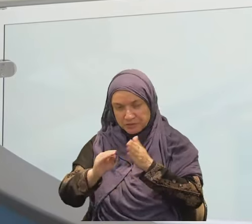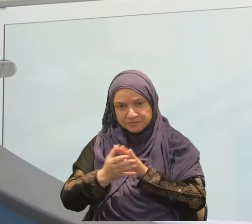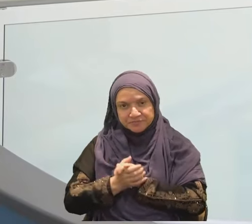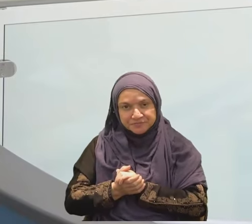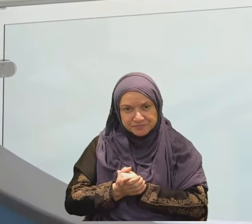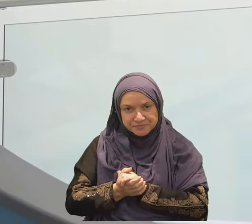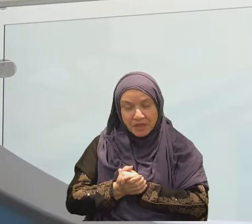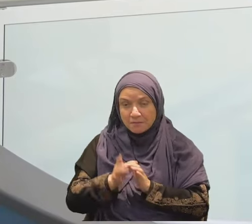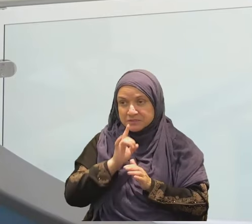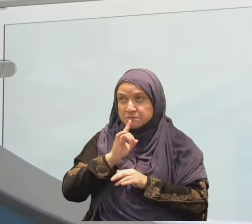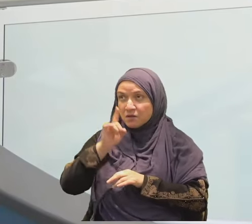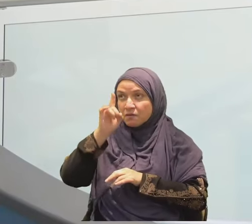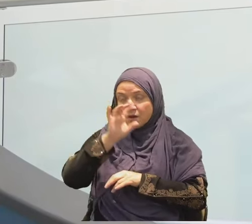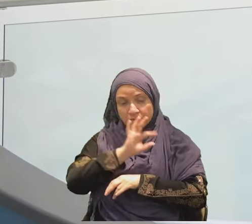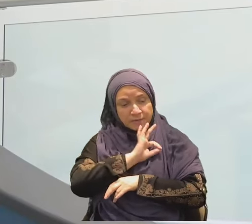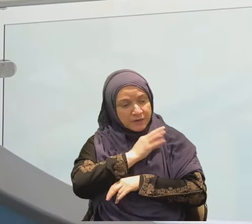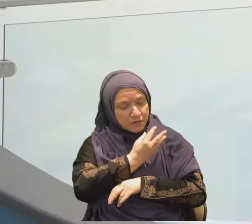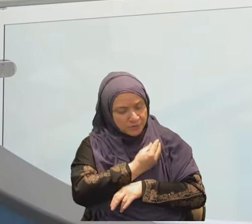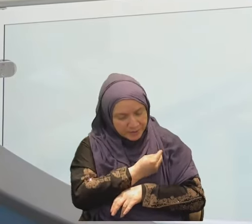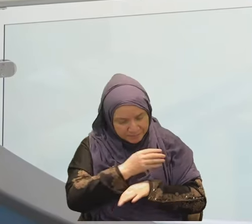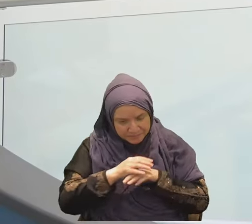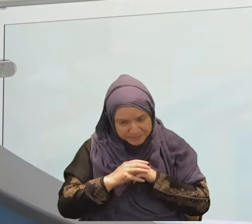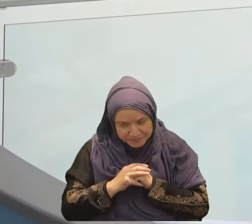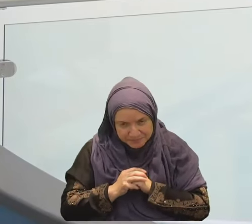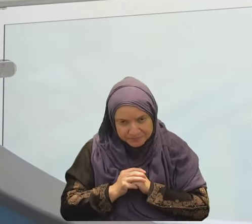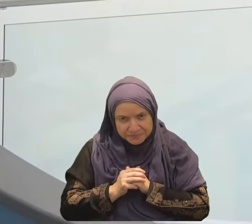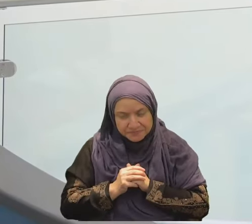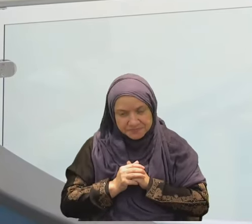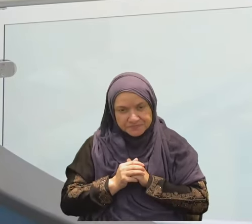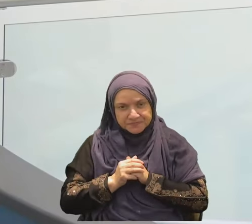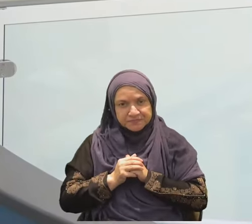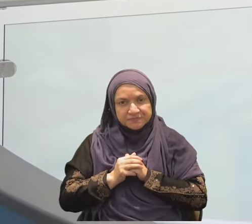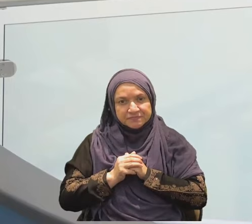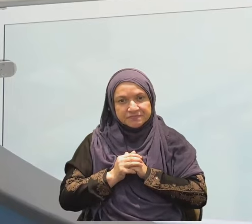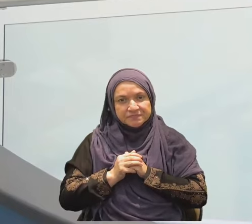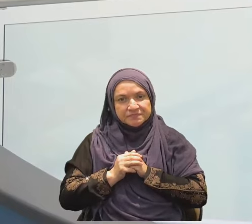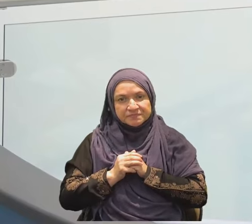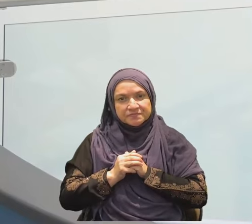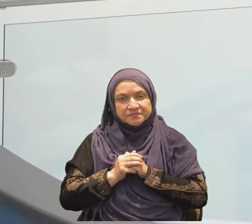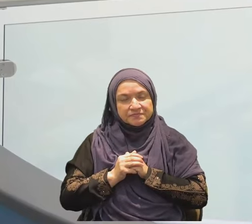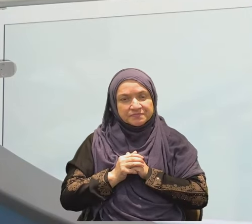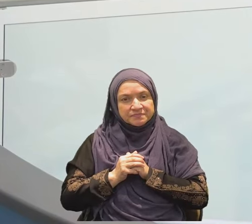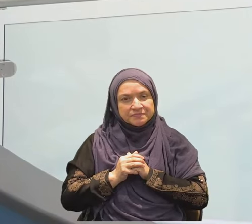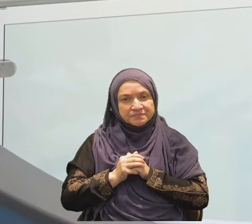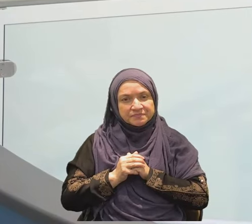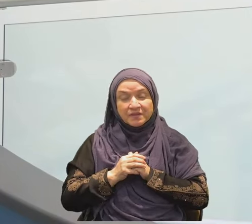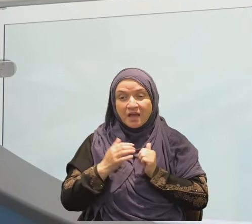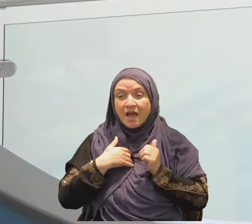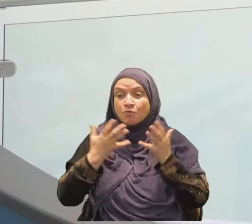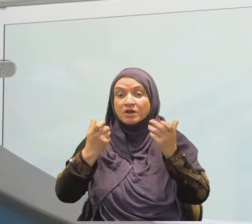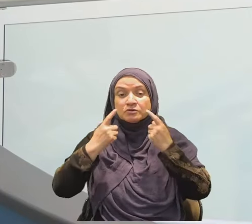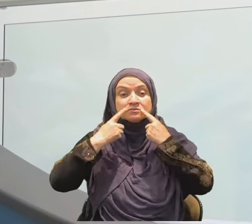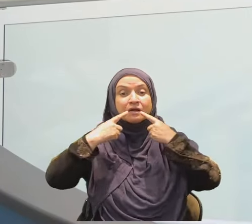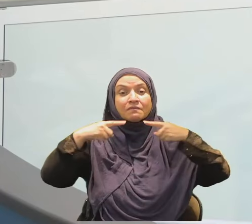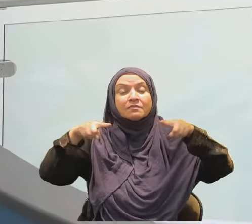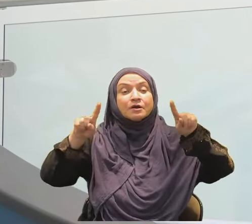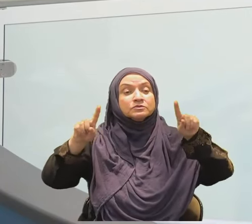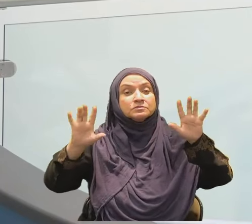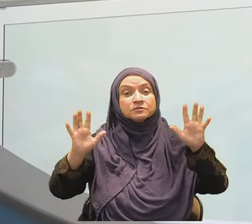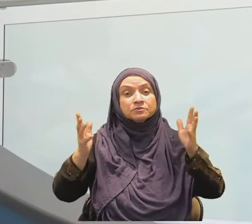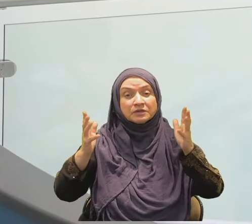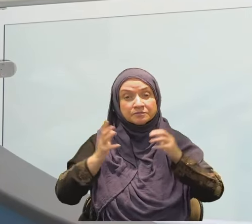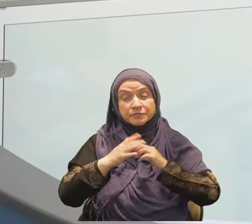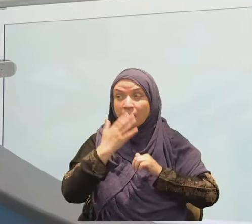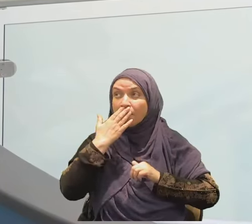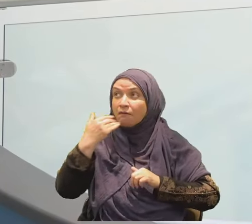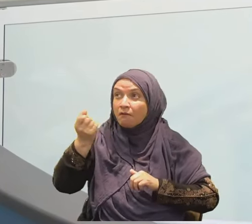Before we can make dua and before we can pray, I just want to make one announcement that in INT Masjid, alhamdulillah, we started a very